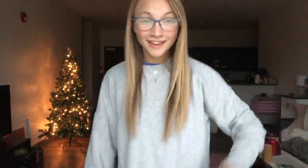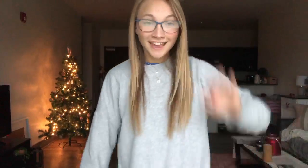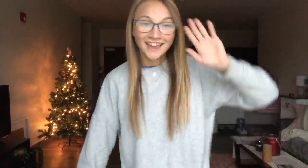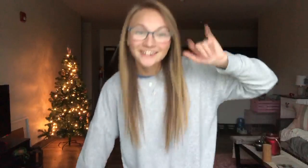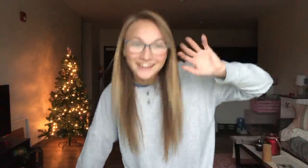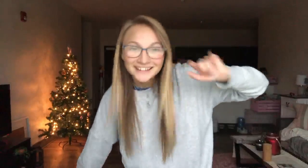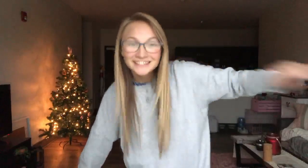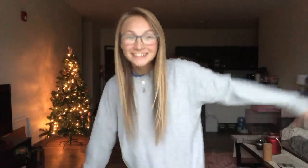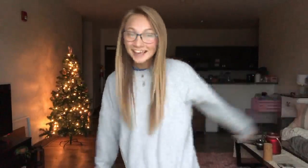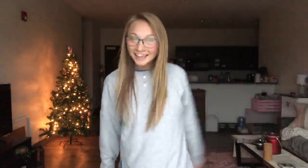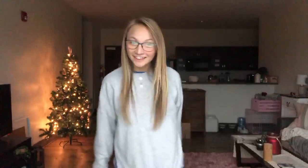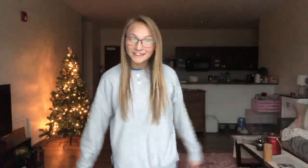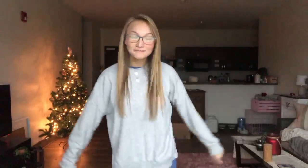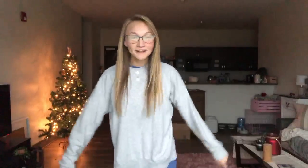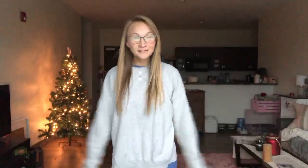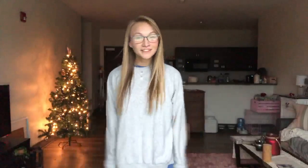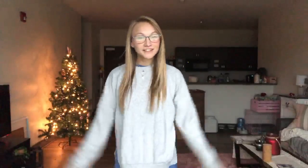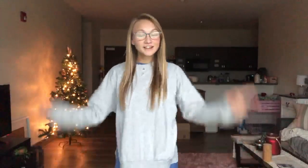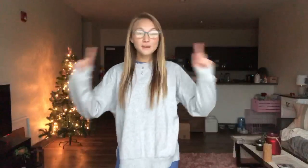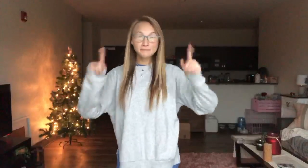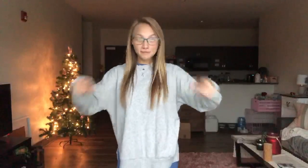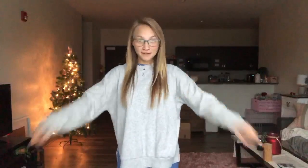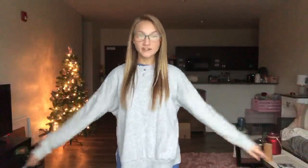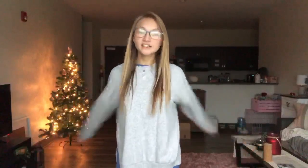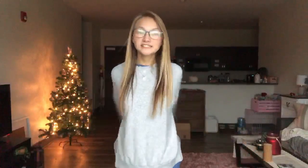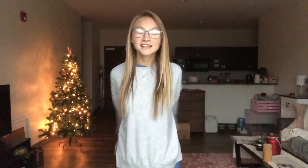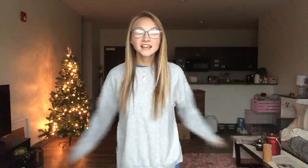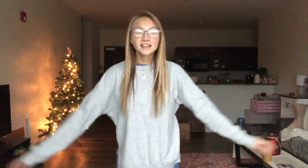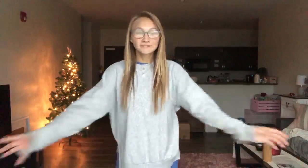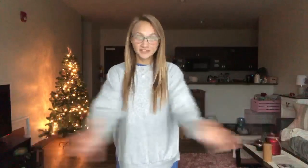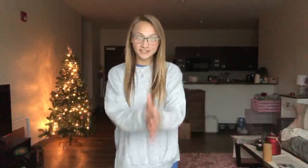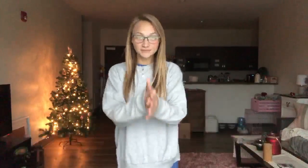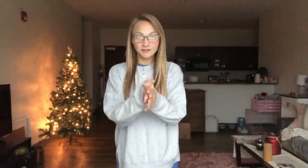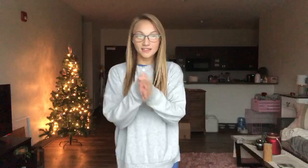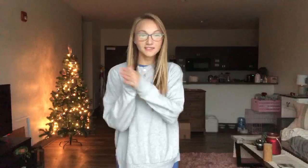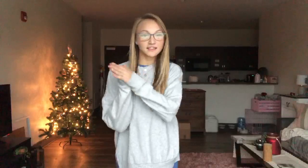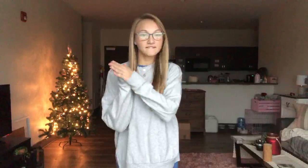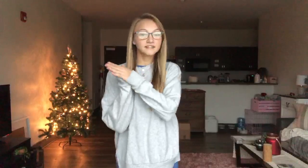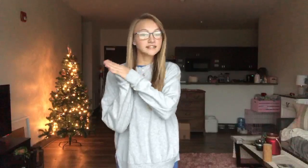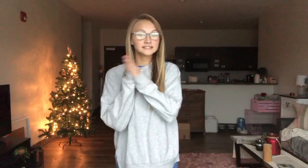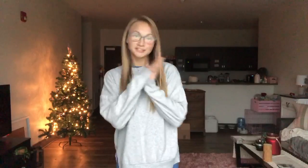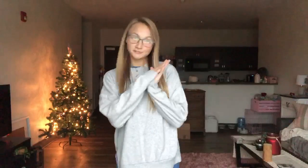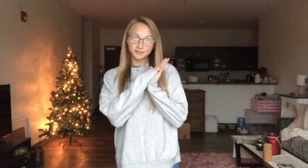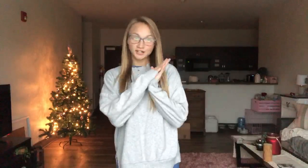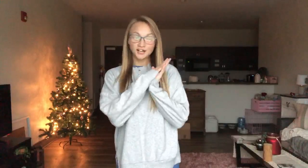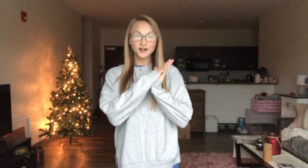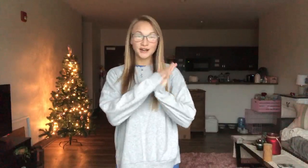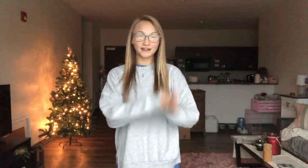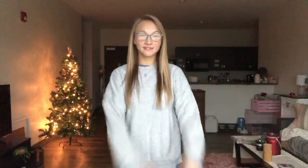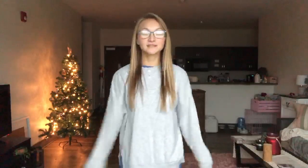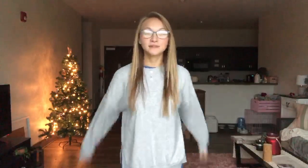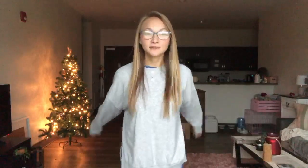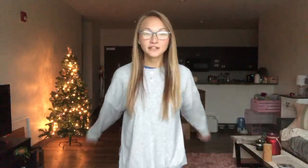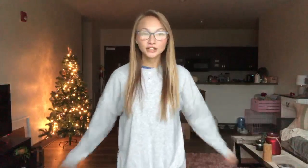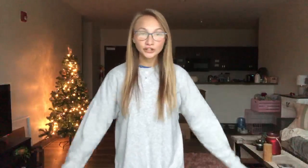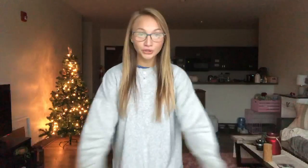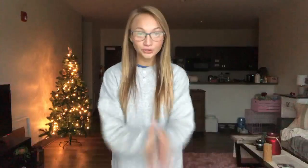Hi guys, it's Haley, back with another memory verse for this month of December. Okay, this month we're in Luke,